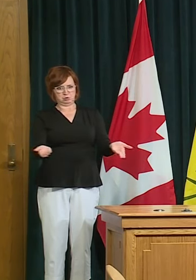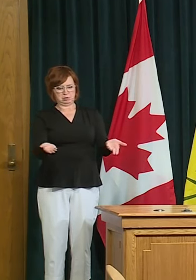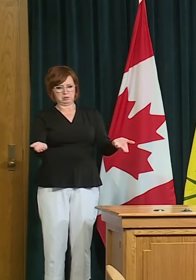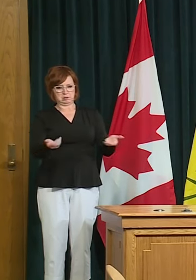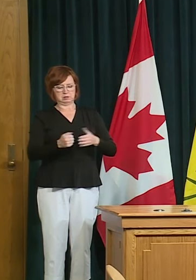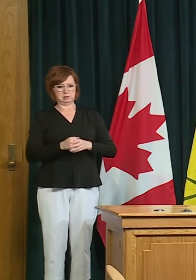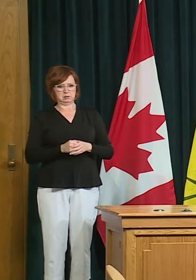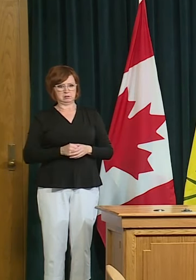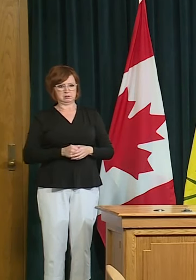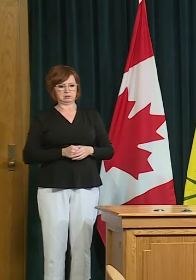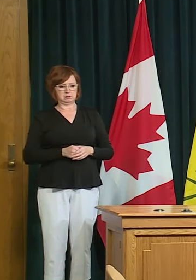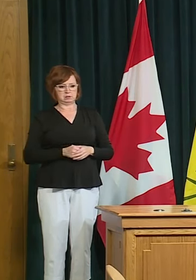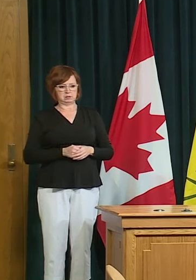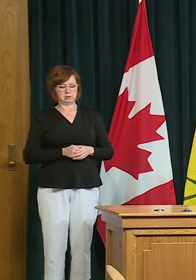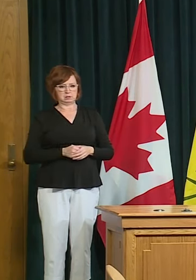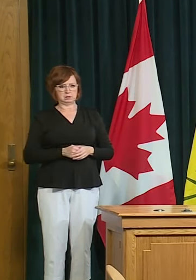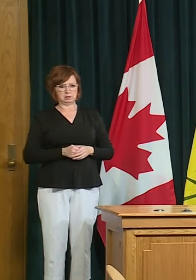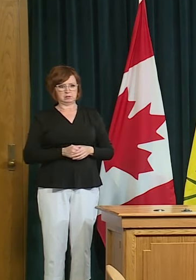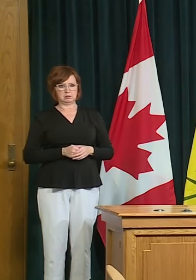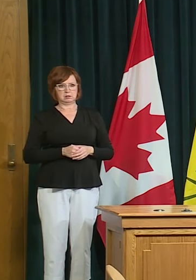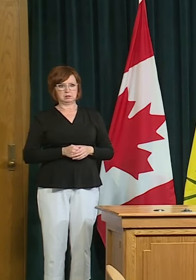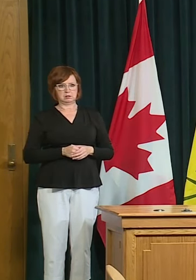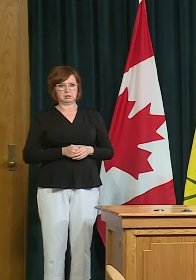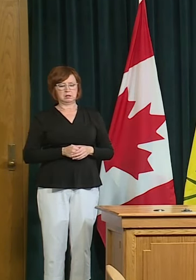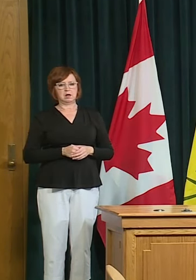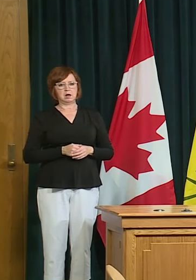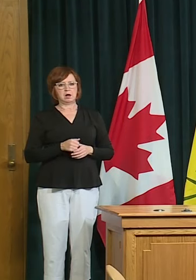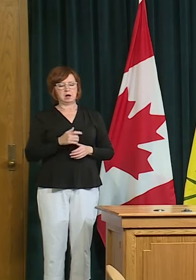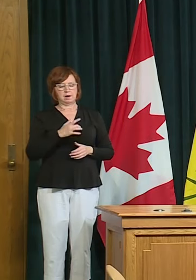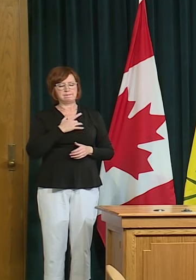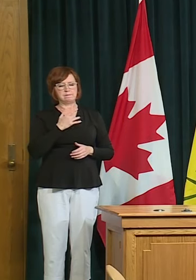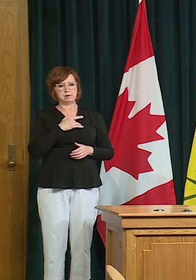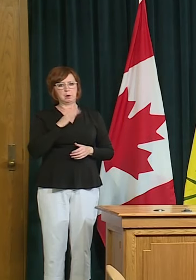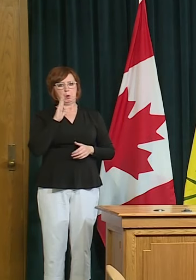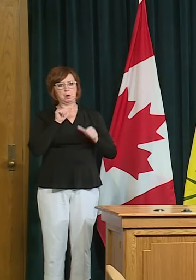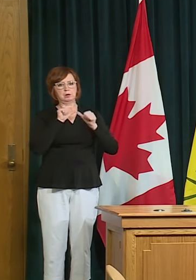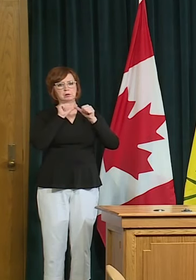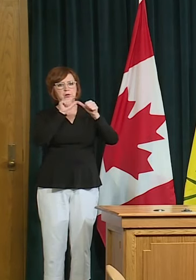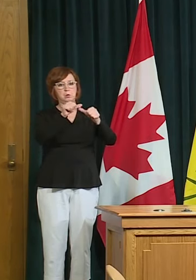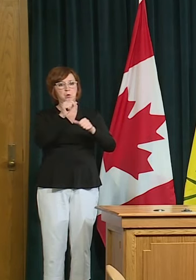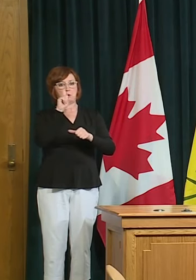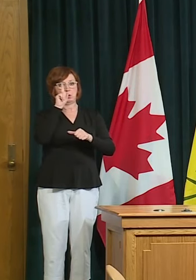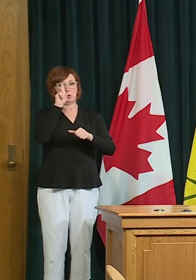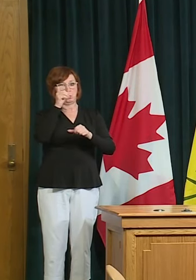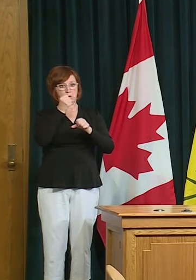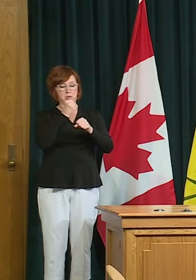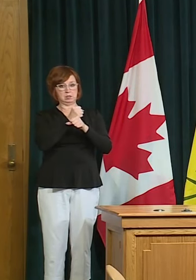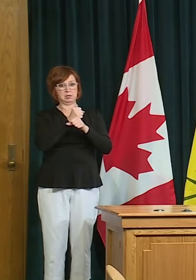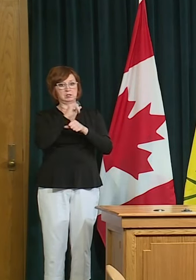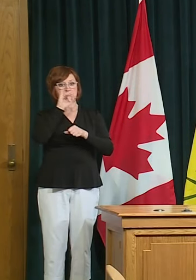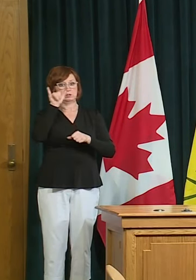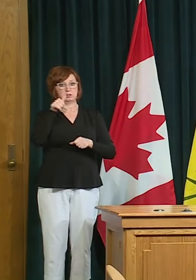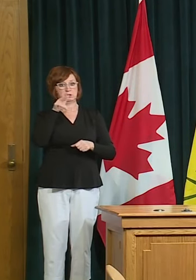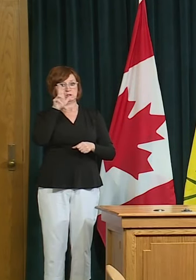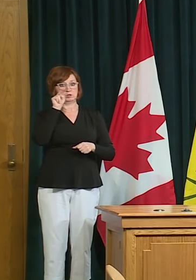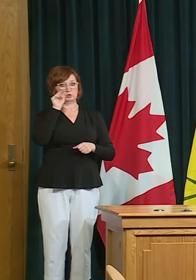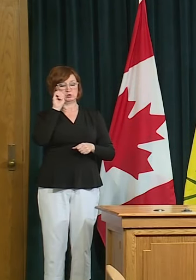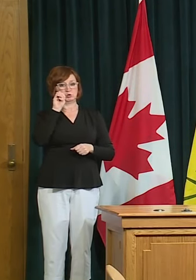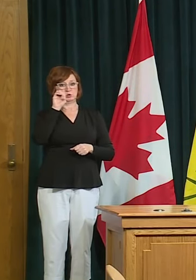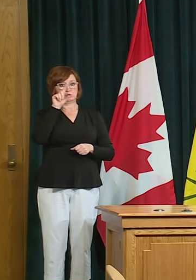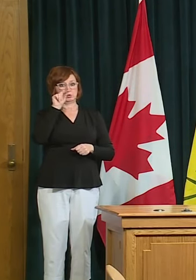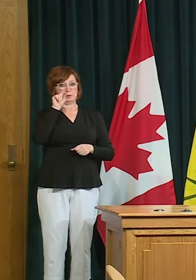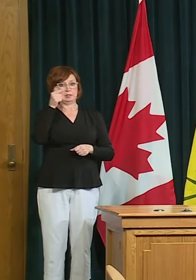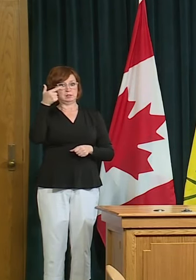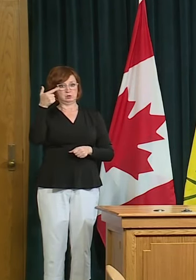before june 2021 so this is a marathon and there will be unfortunately many events